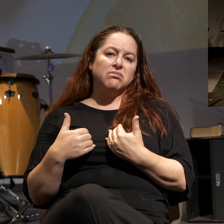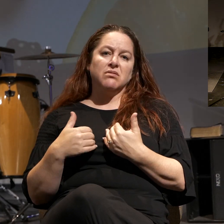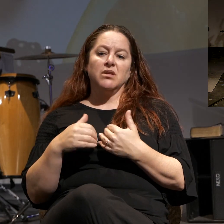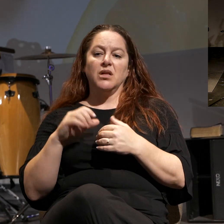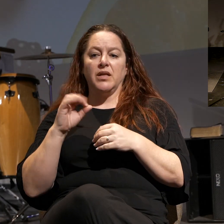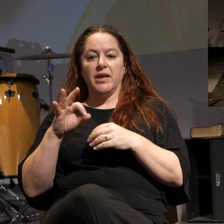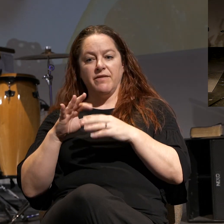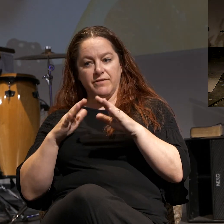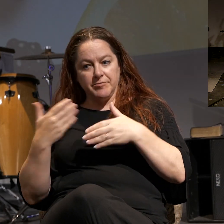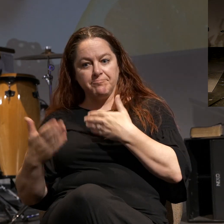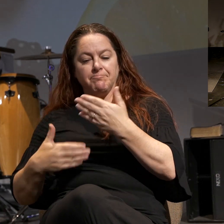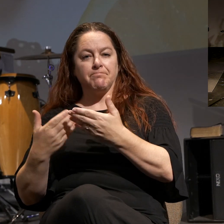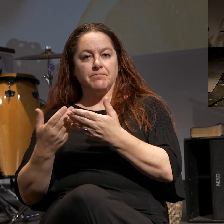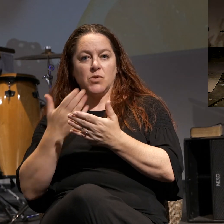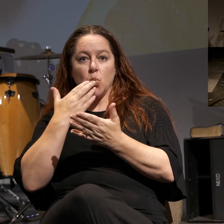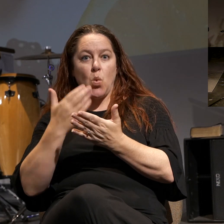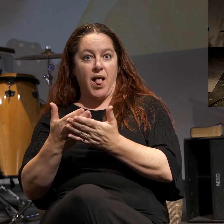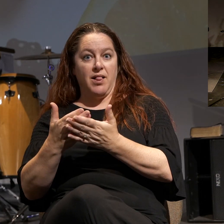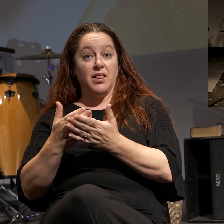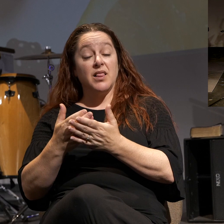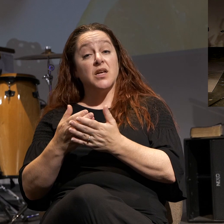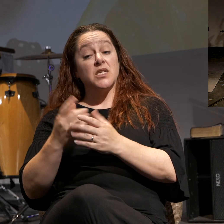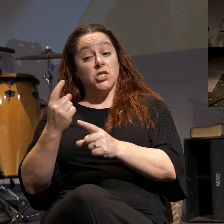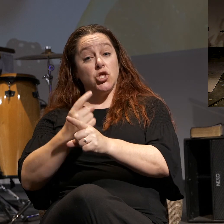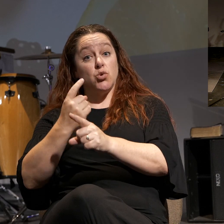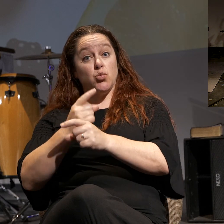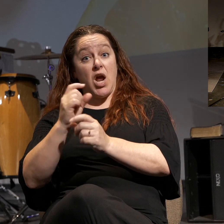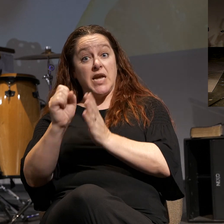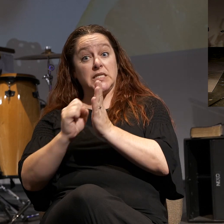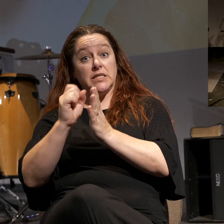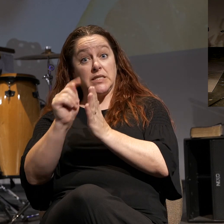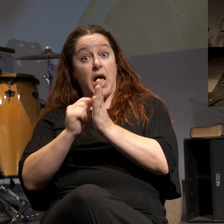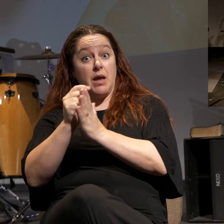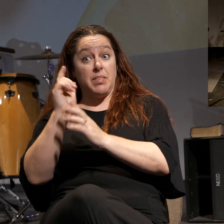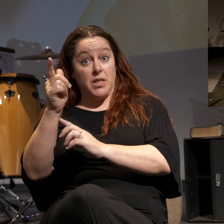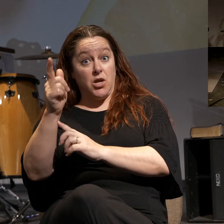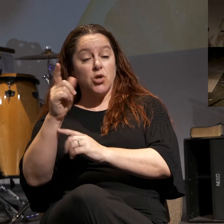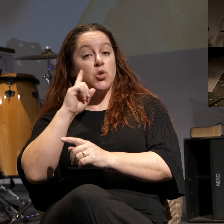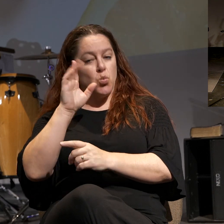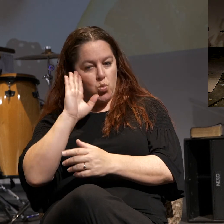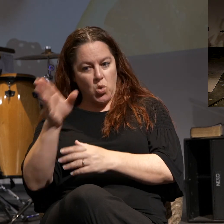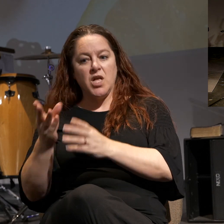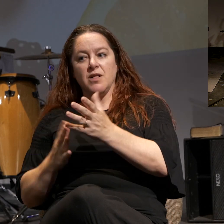well-doing, because in due season you will reap a harvest if you don't give up.